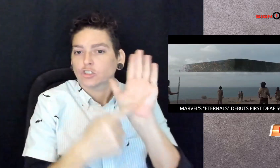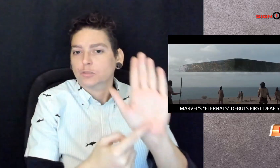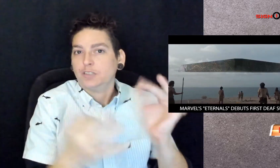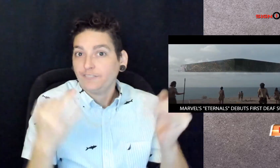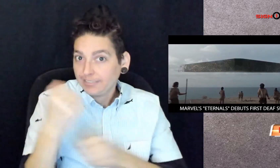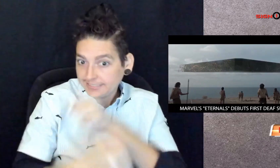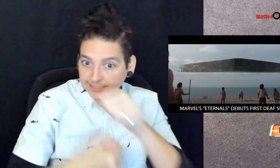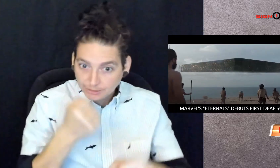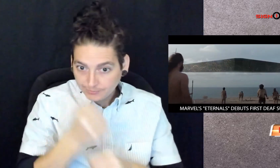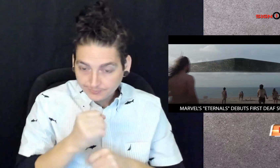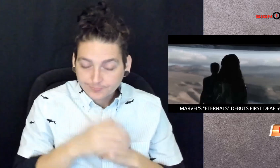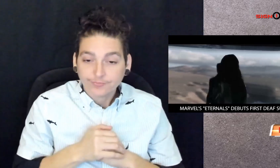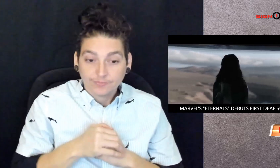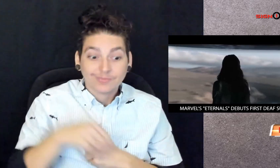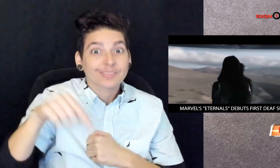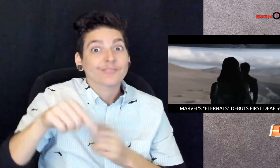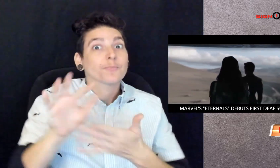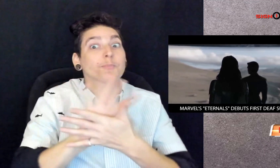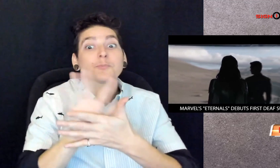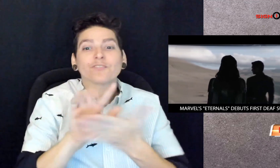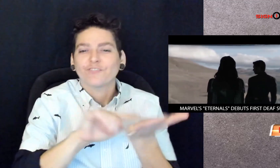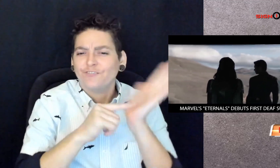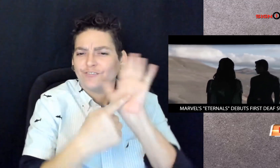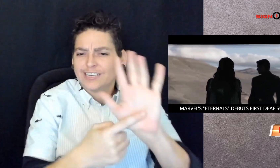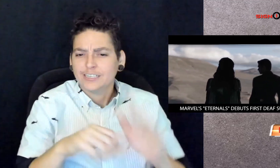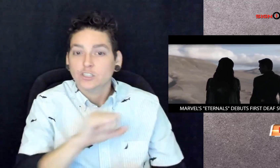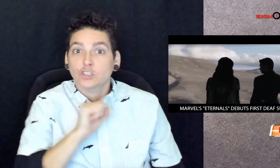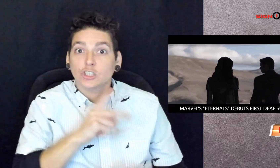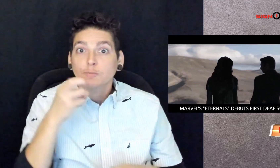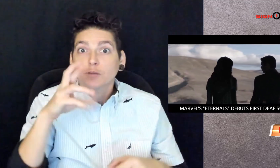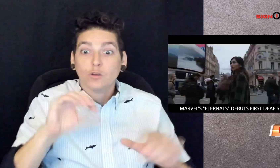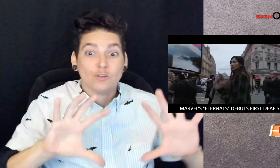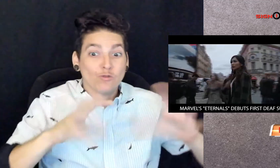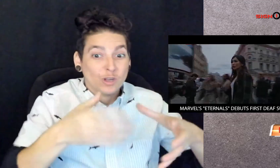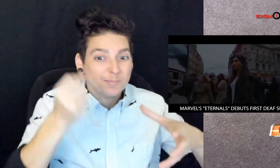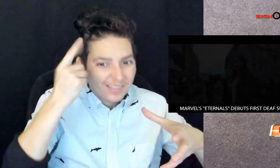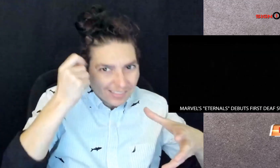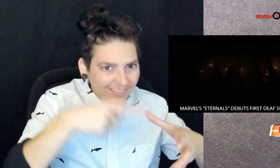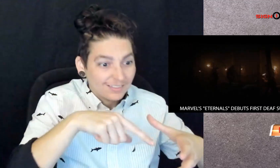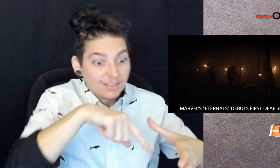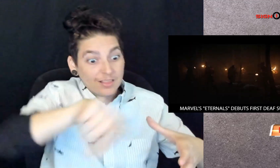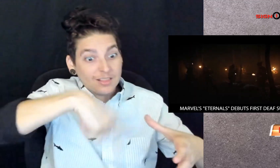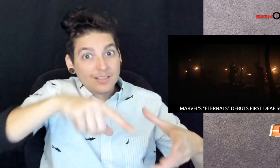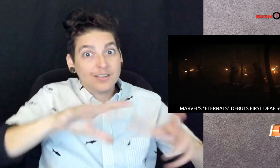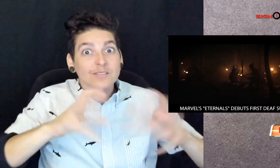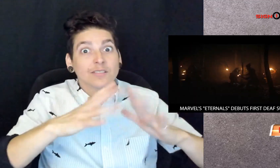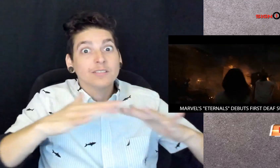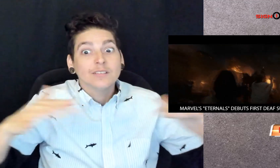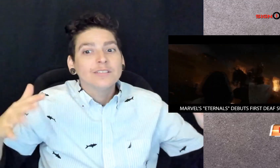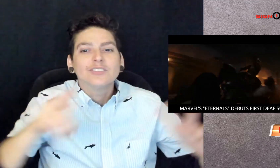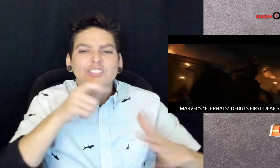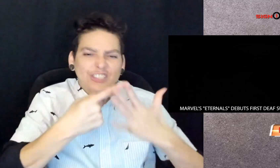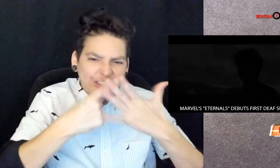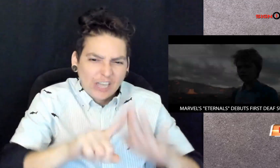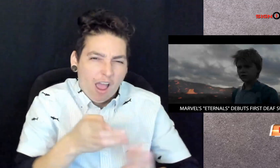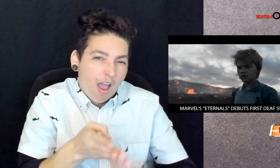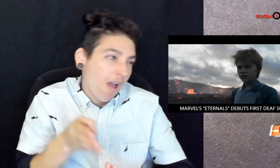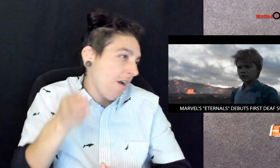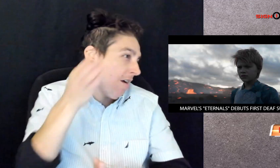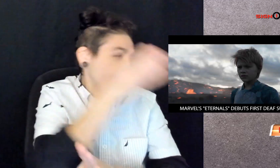million, the fourth best debut of the year. The movie features a group of superheroes who started long